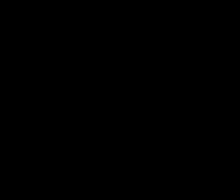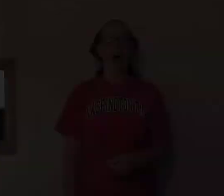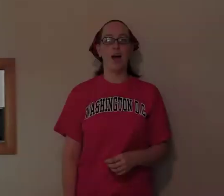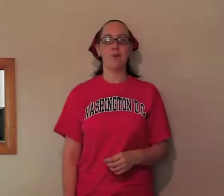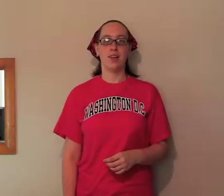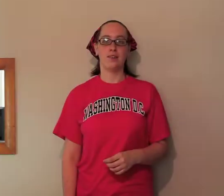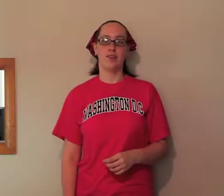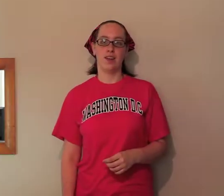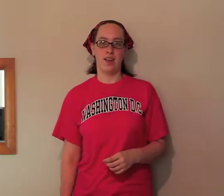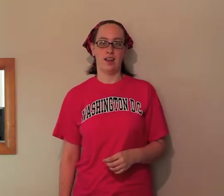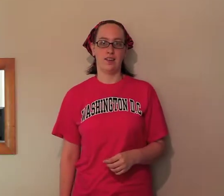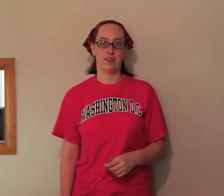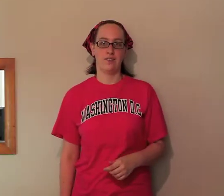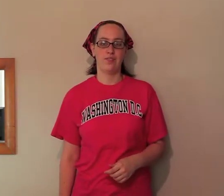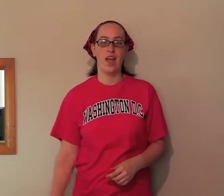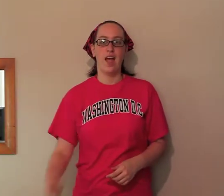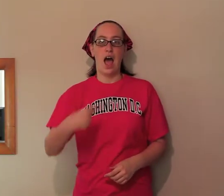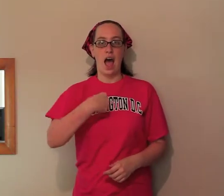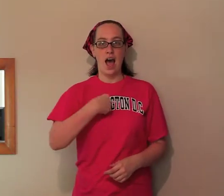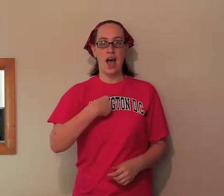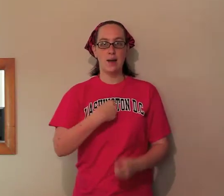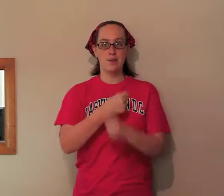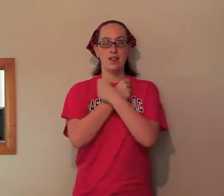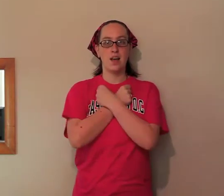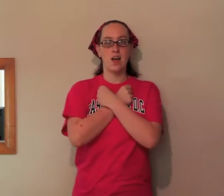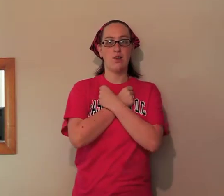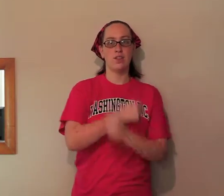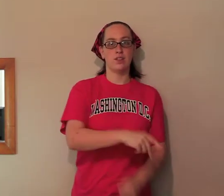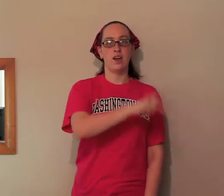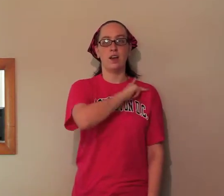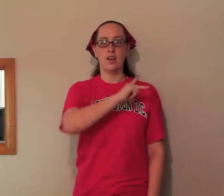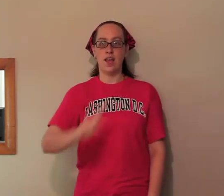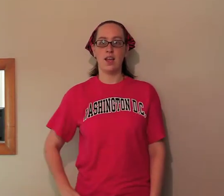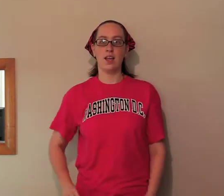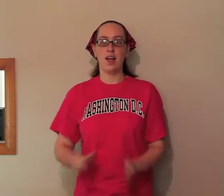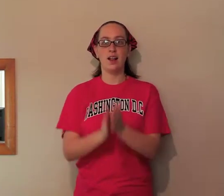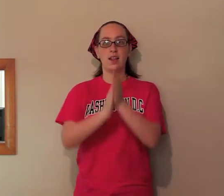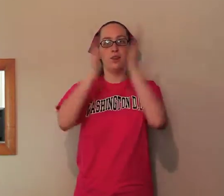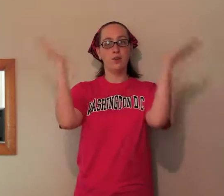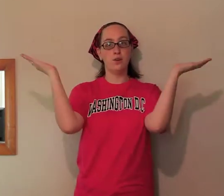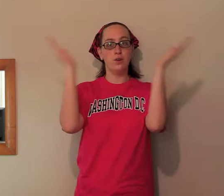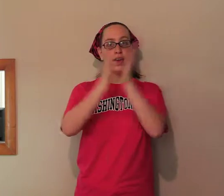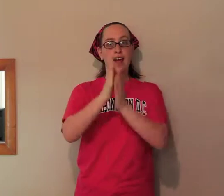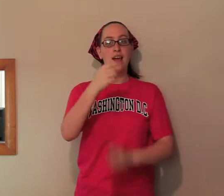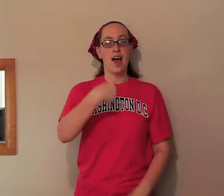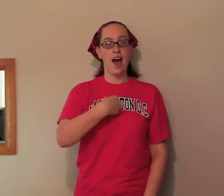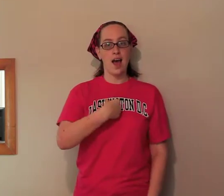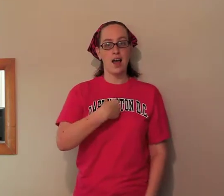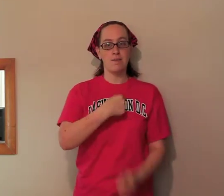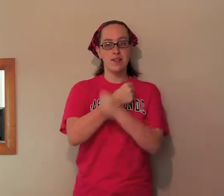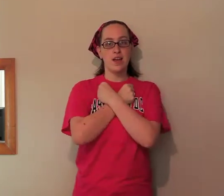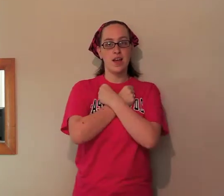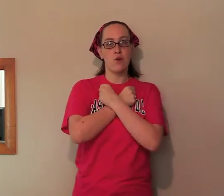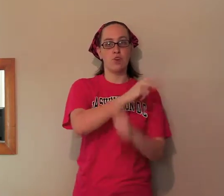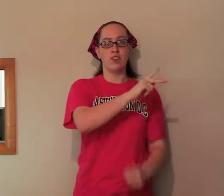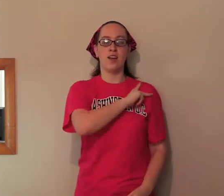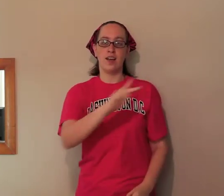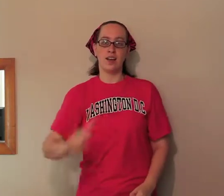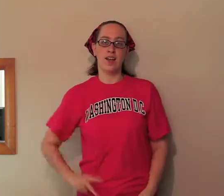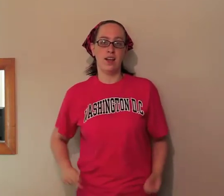I'm in love with the King. I'm in love with the King, hallelujah. I'm in love with the King,